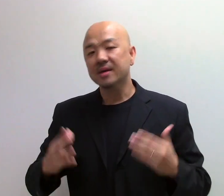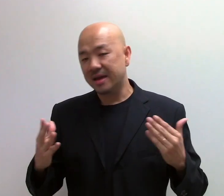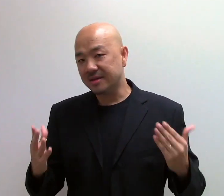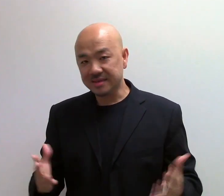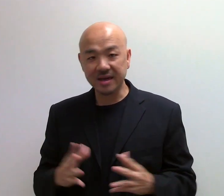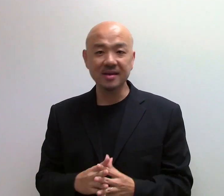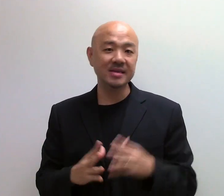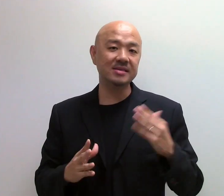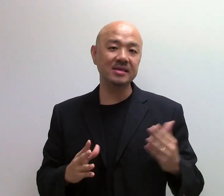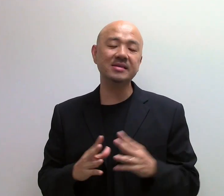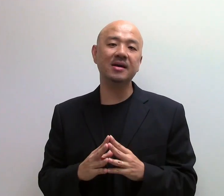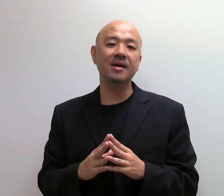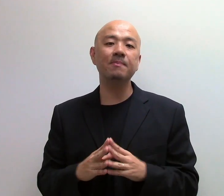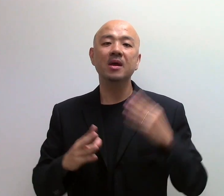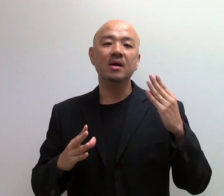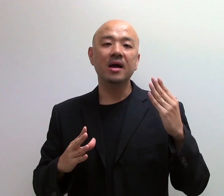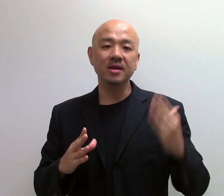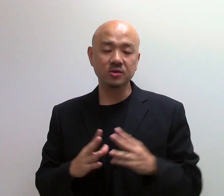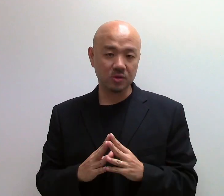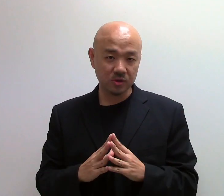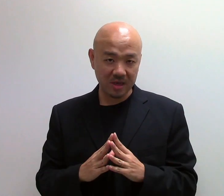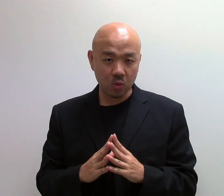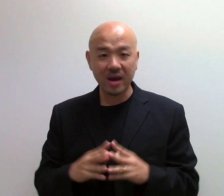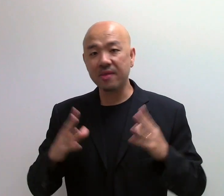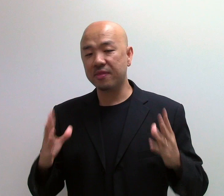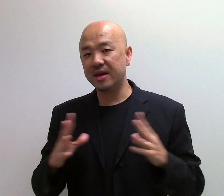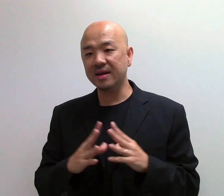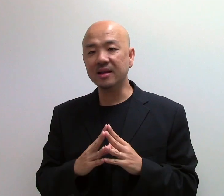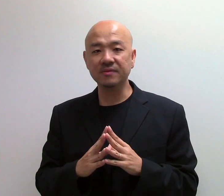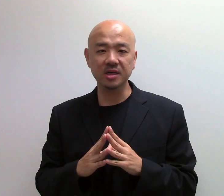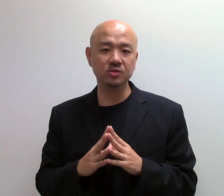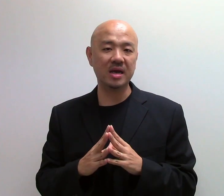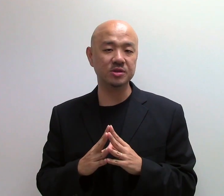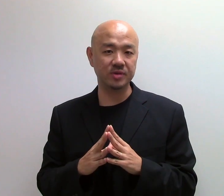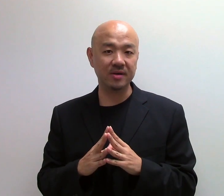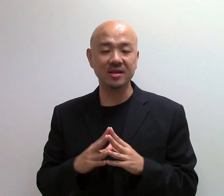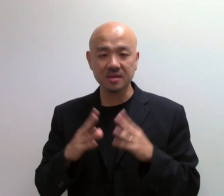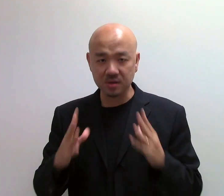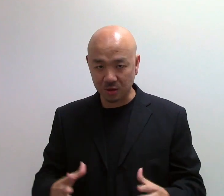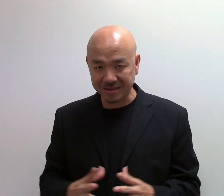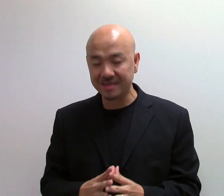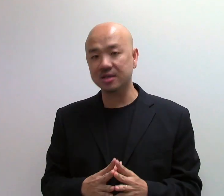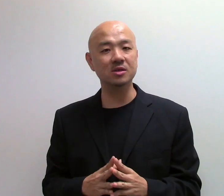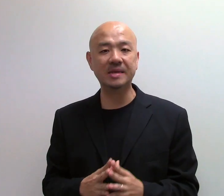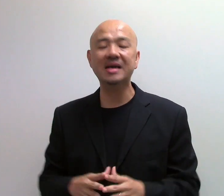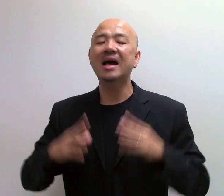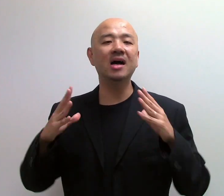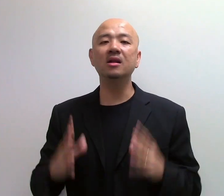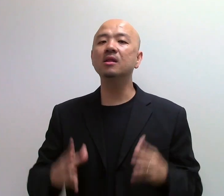And second is this, I need to also be aware that A-level H2 chemistry, alright? In terms of contents and concepts, are a